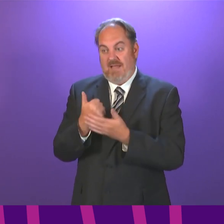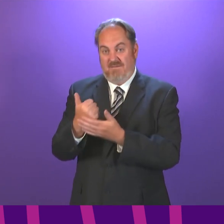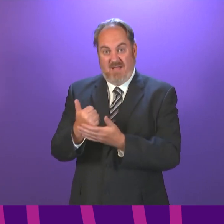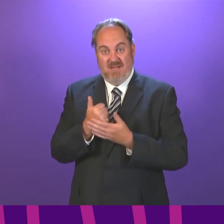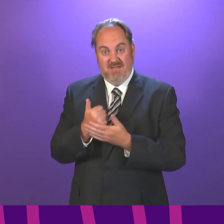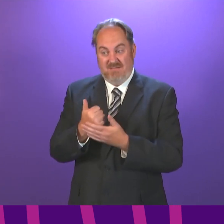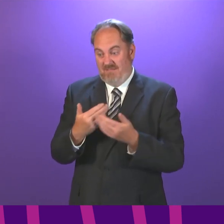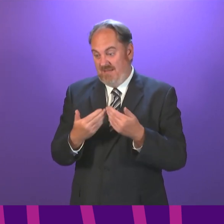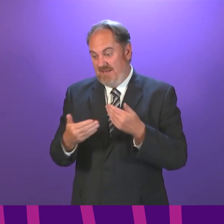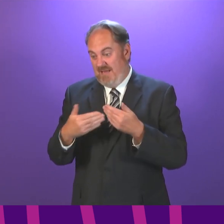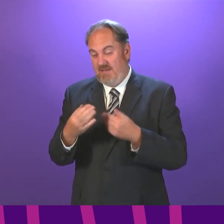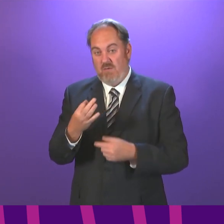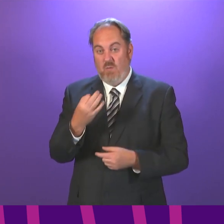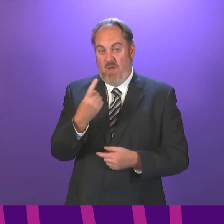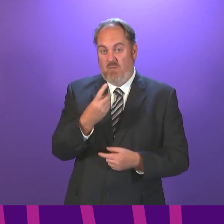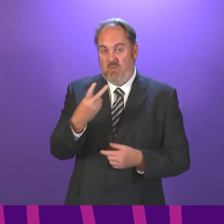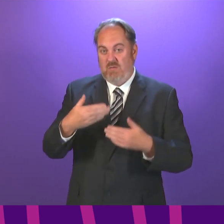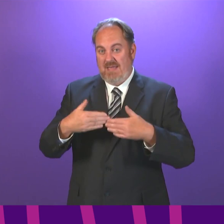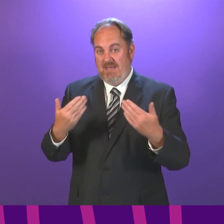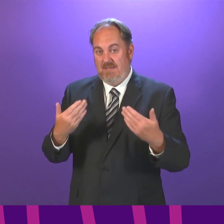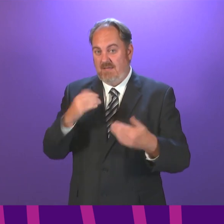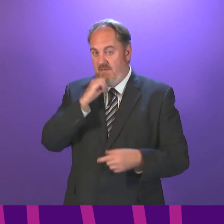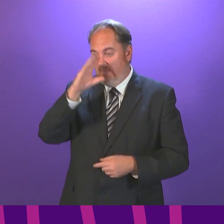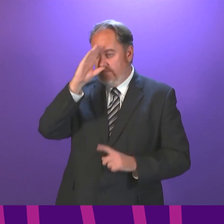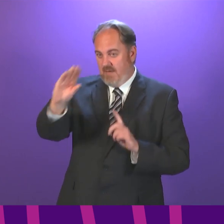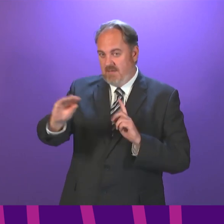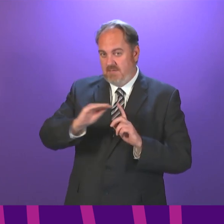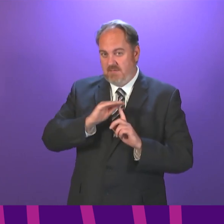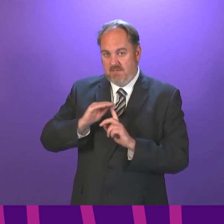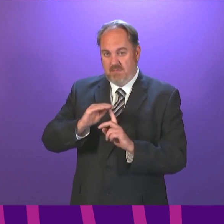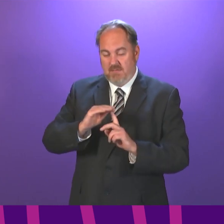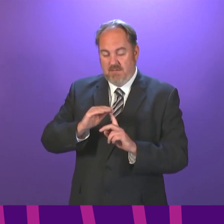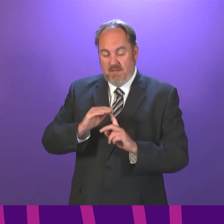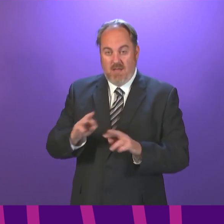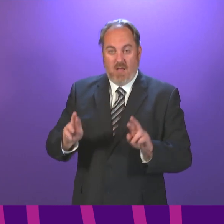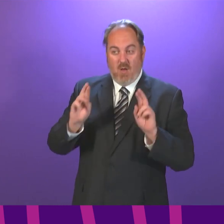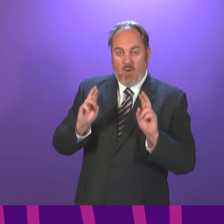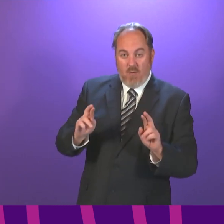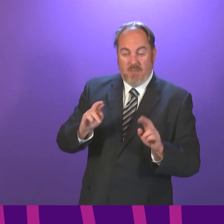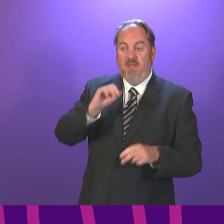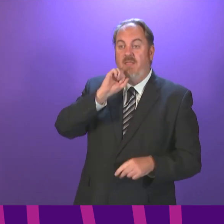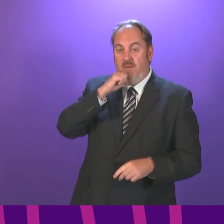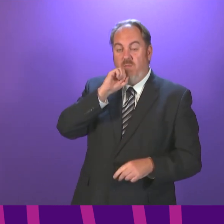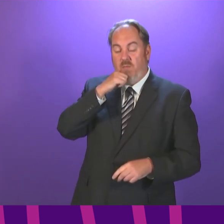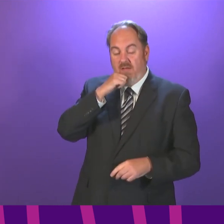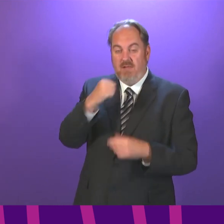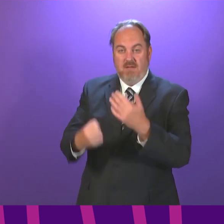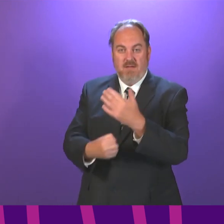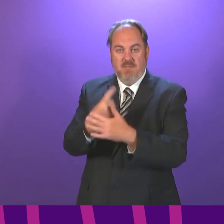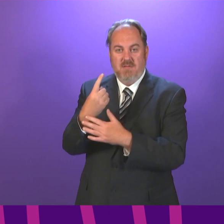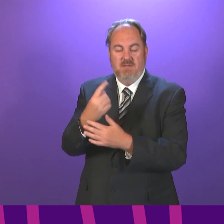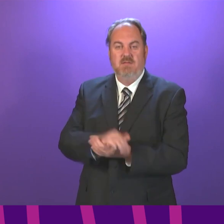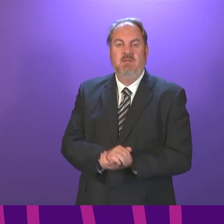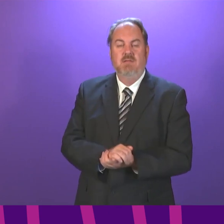in the next day or so. I very much hope that that expectation will prove to be the case.